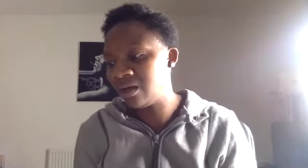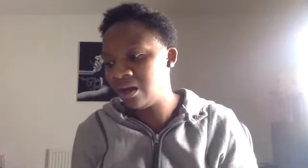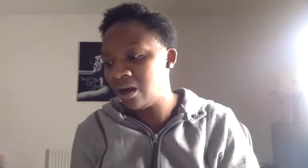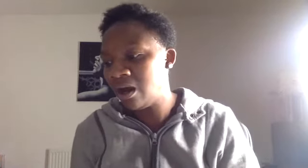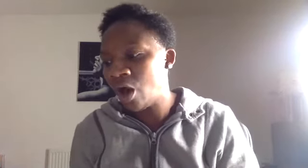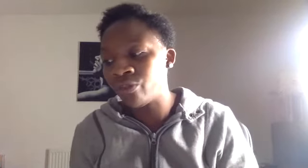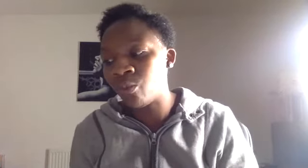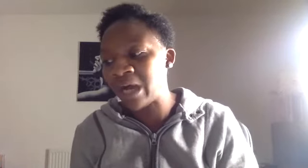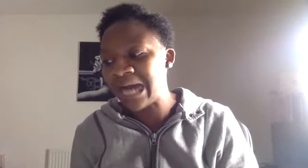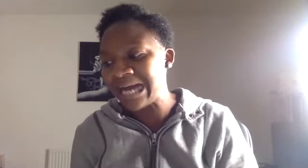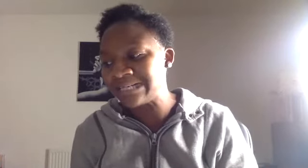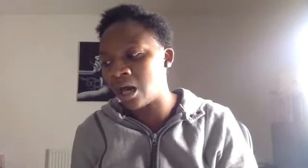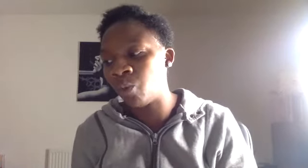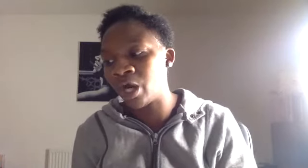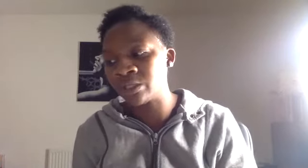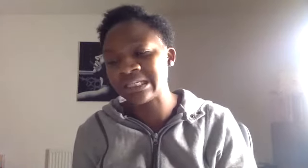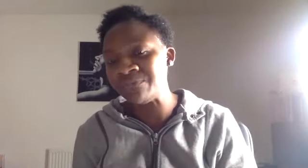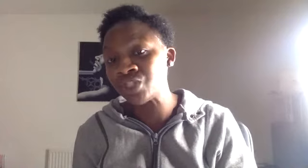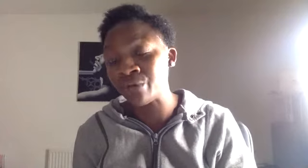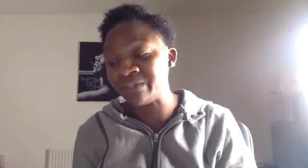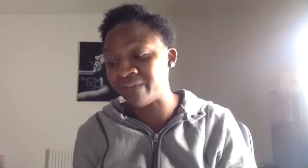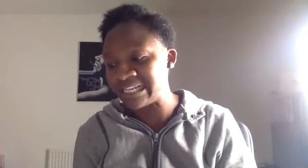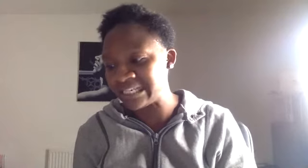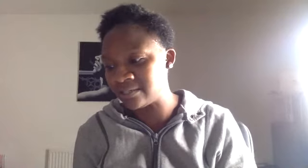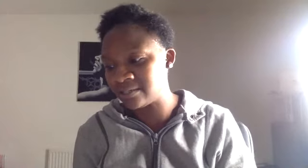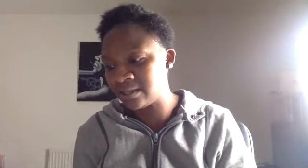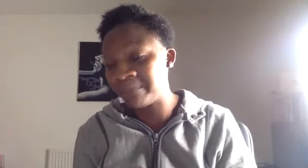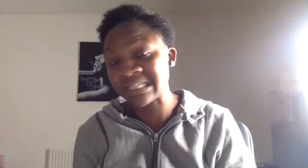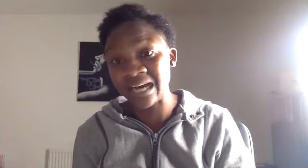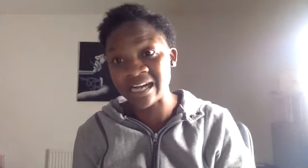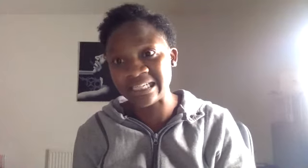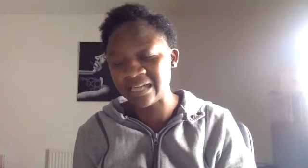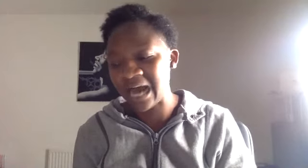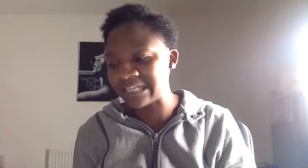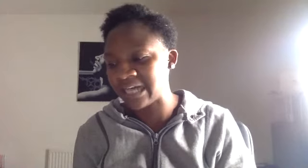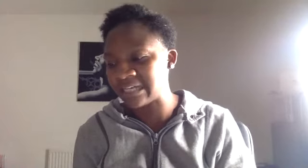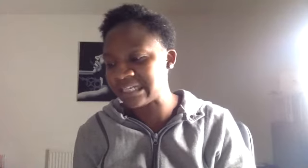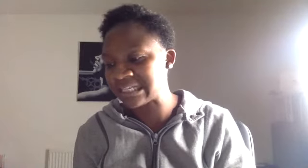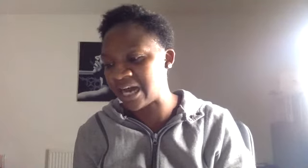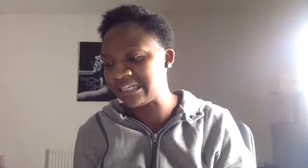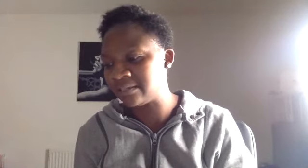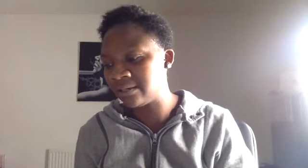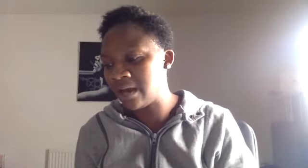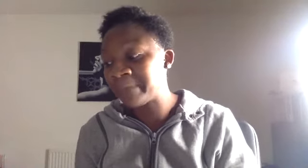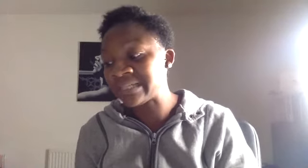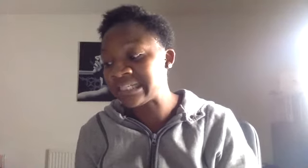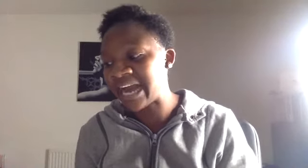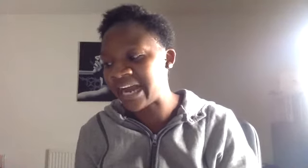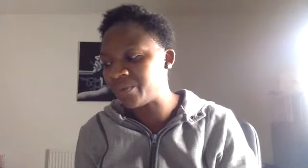On the one hand, our world seems so divided, misguided and undecided, but today we